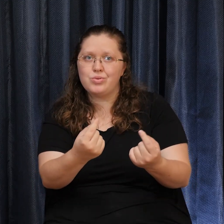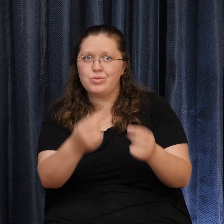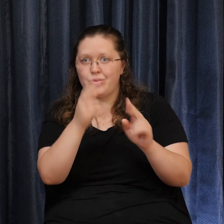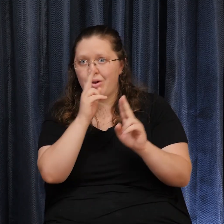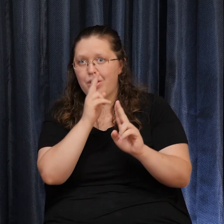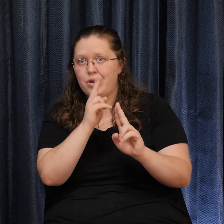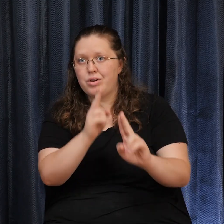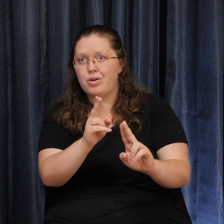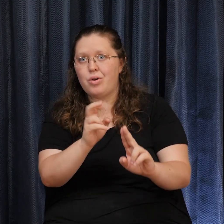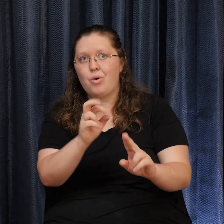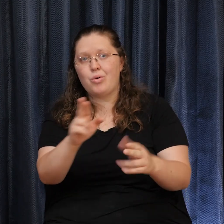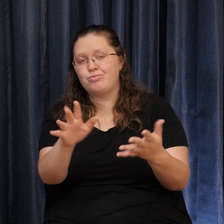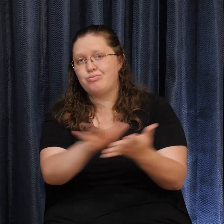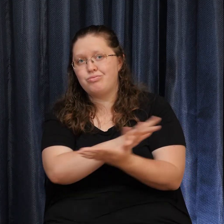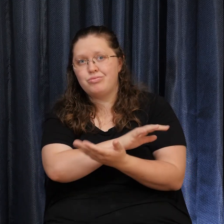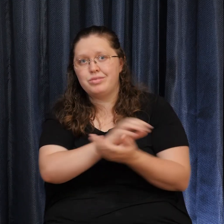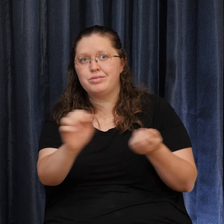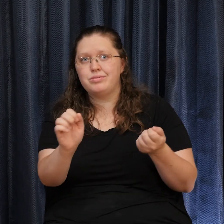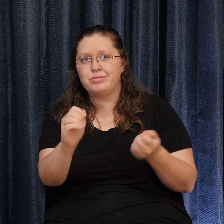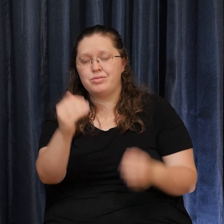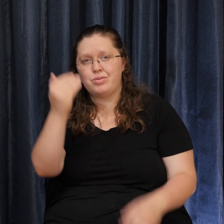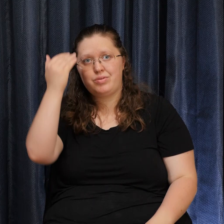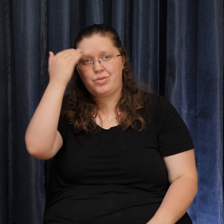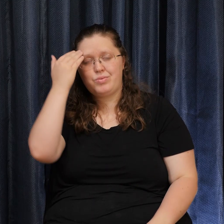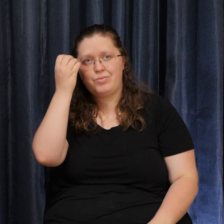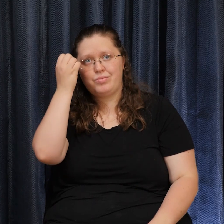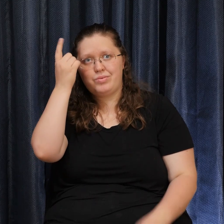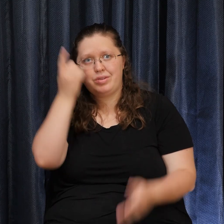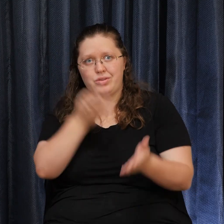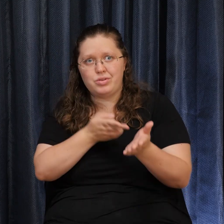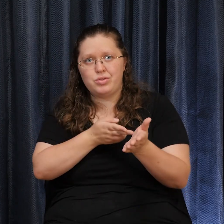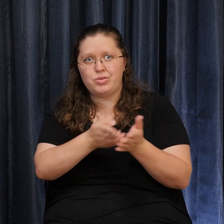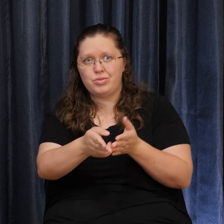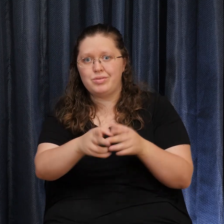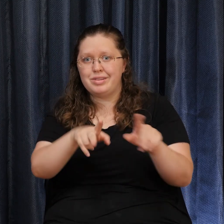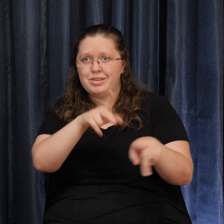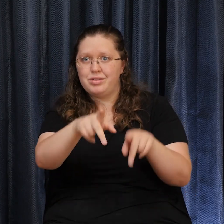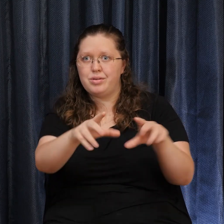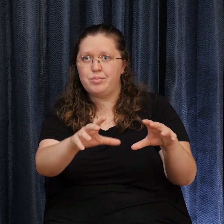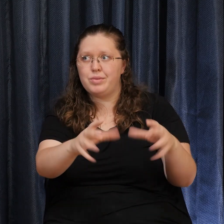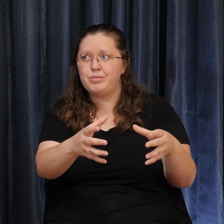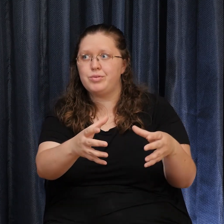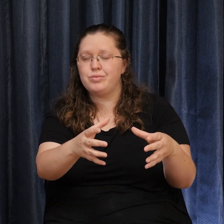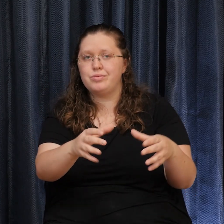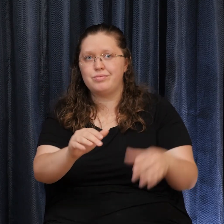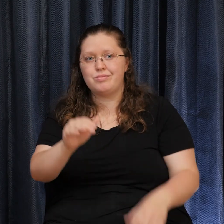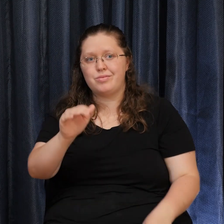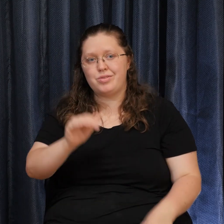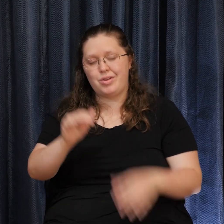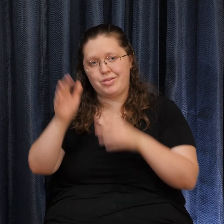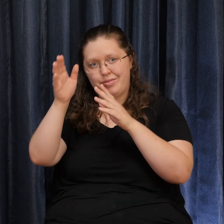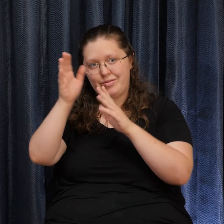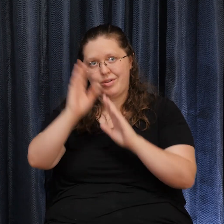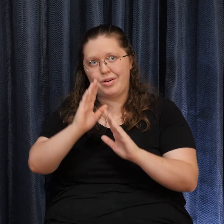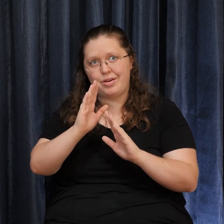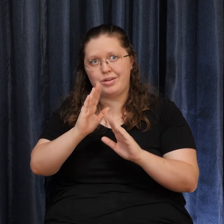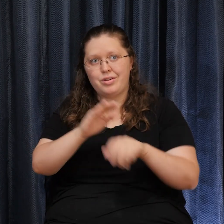Desecrate To know the Truth that They are in Fact a child Of God Calling for Help and For love